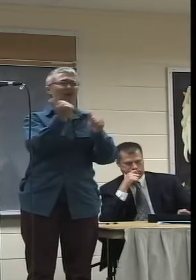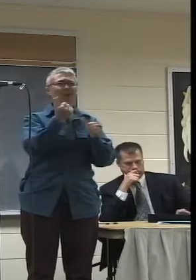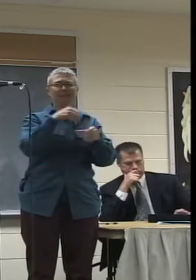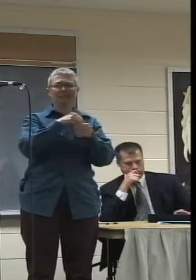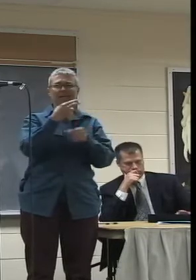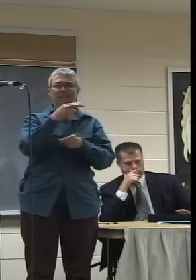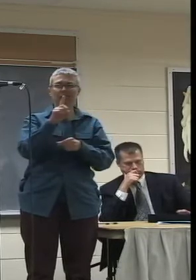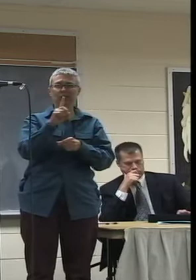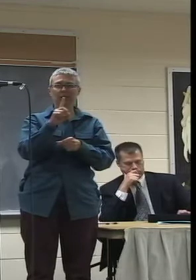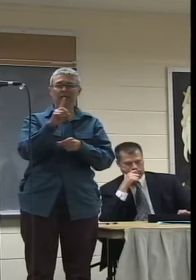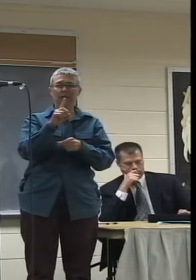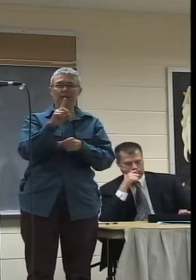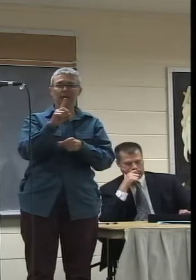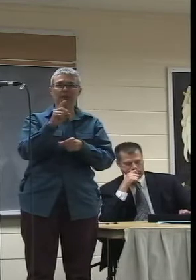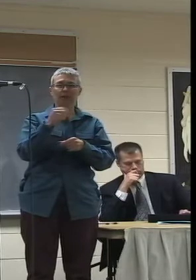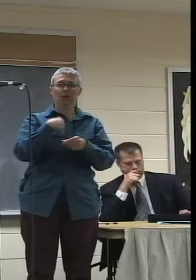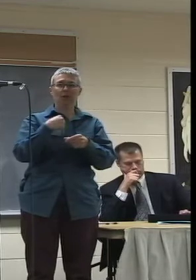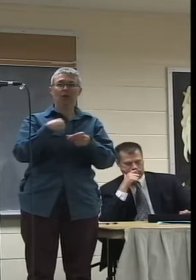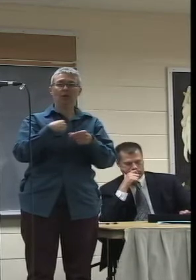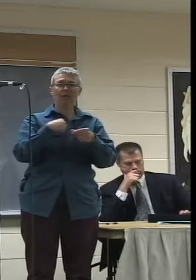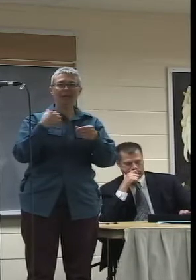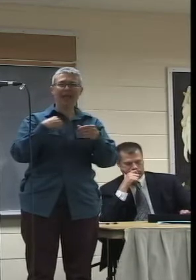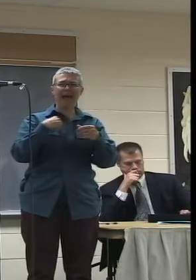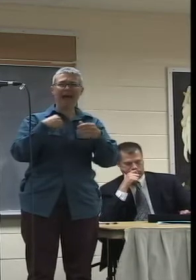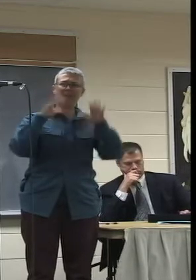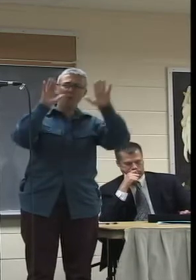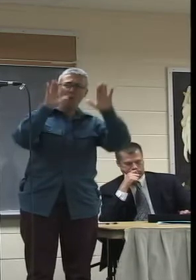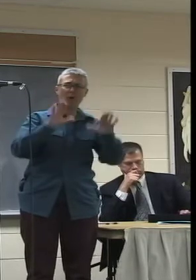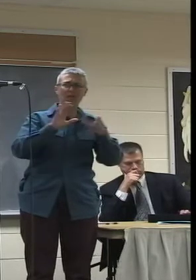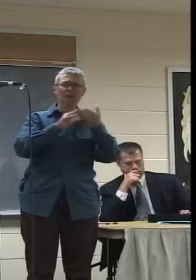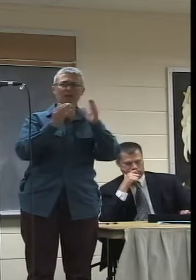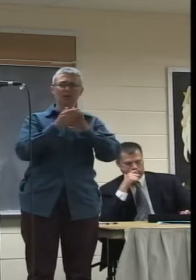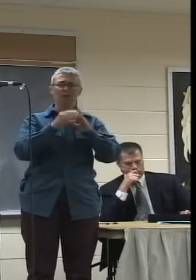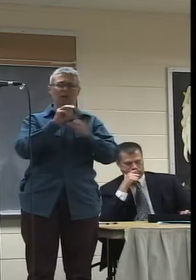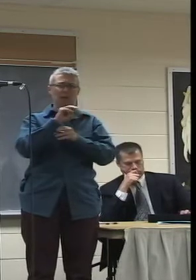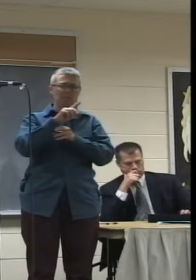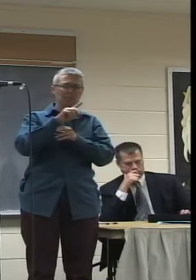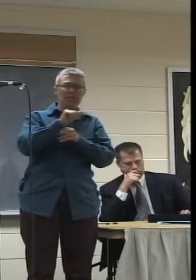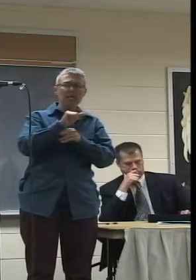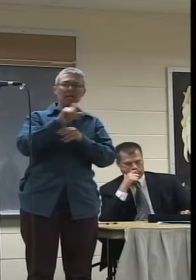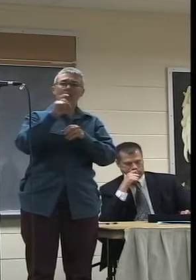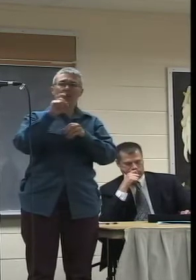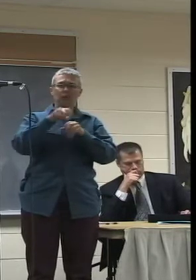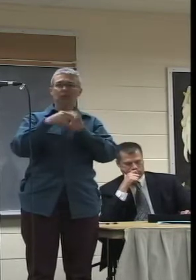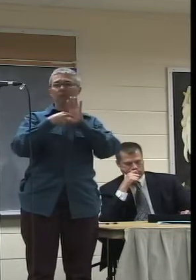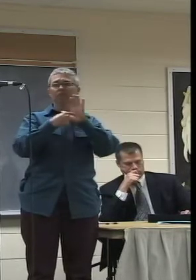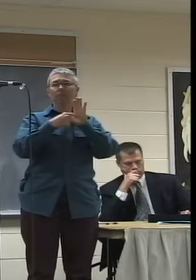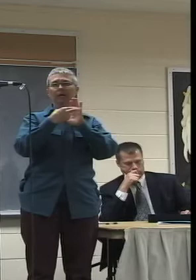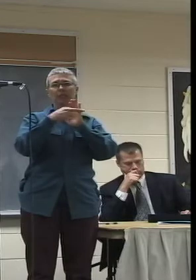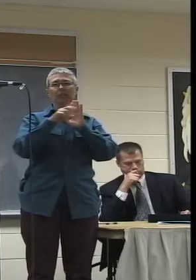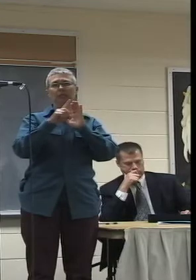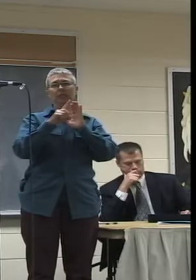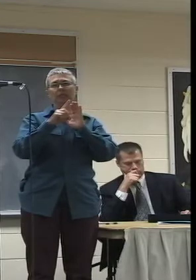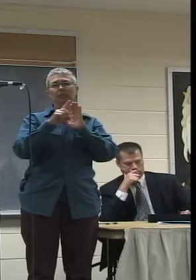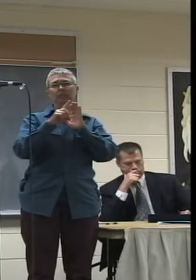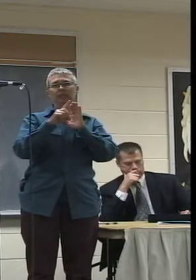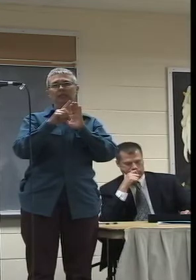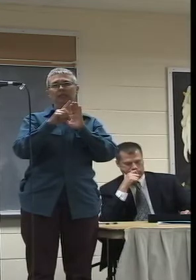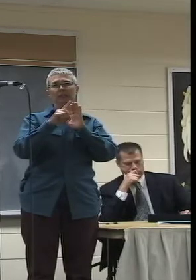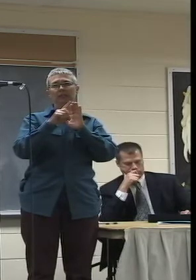it sets us apart that we have such a vibrant community in media, and it should set us apart that we have an HD community television station.